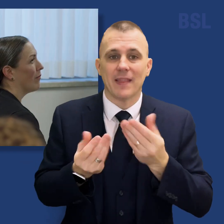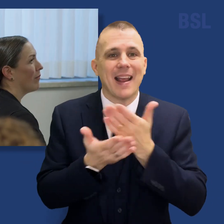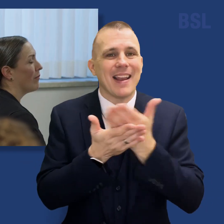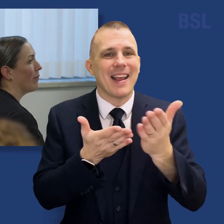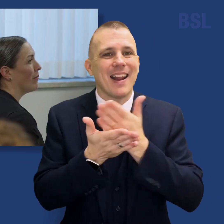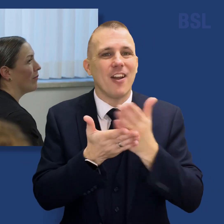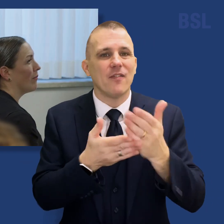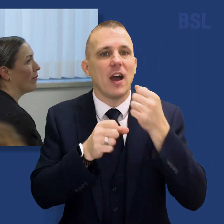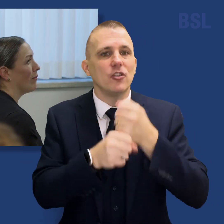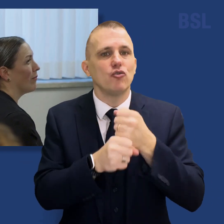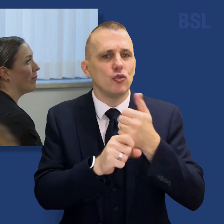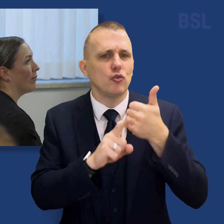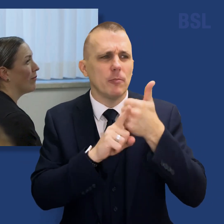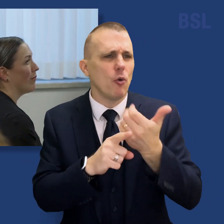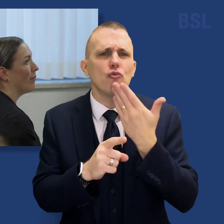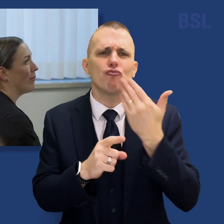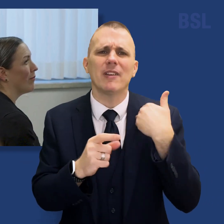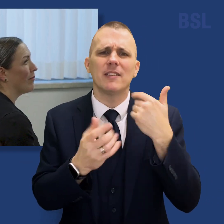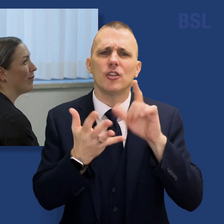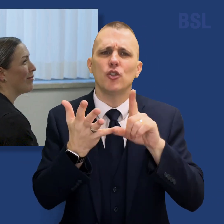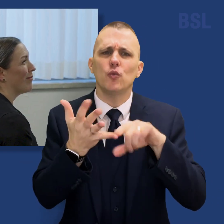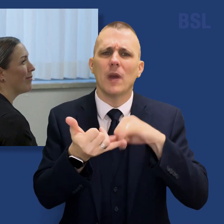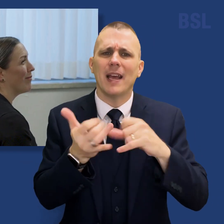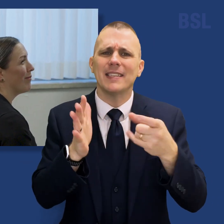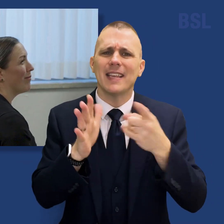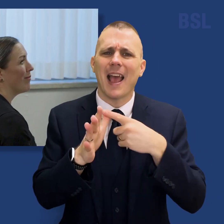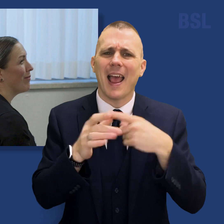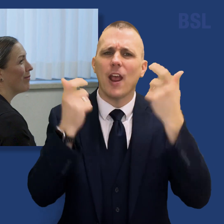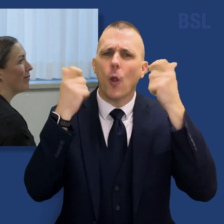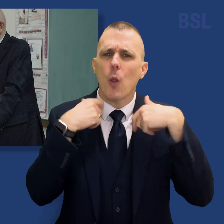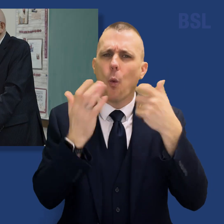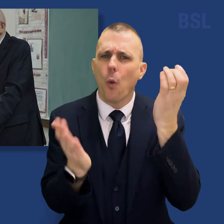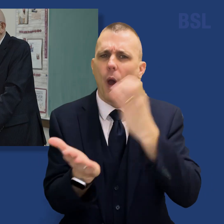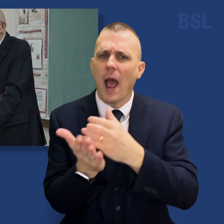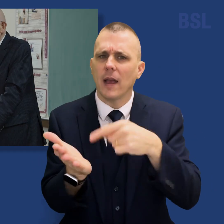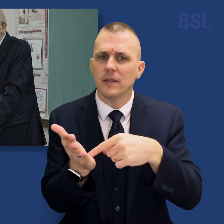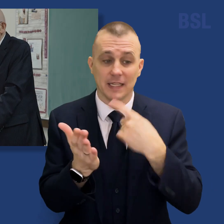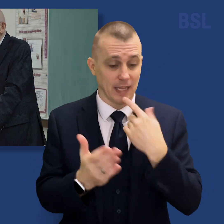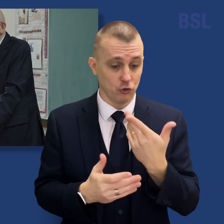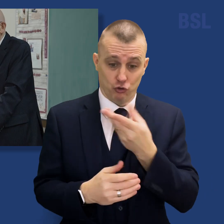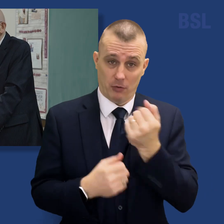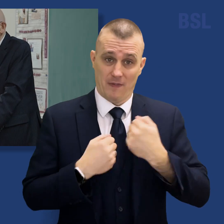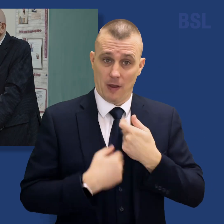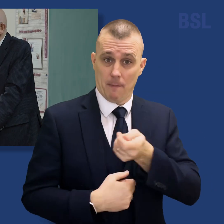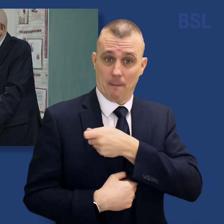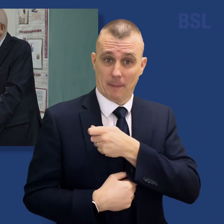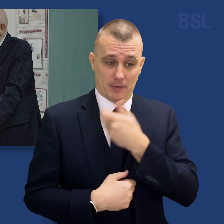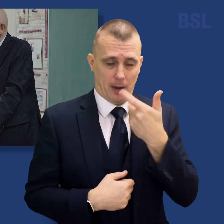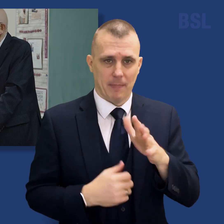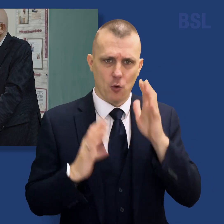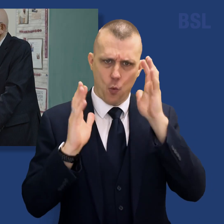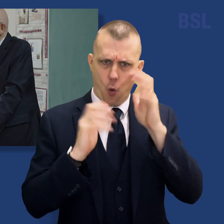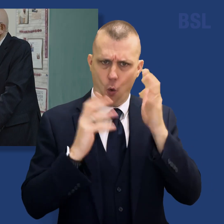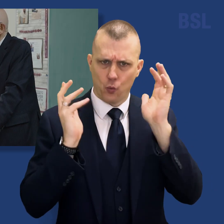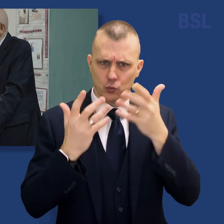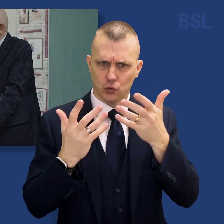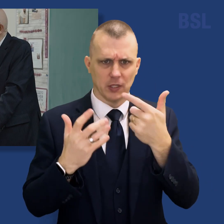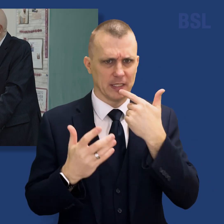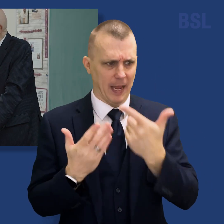Church's support for recent U.S. legislation. Some of our members have expressed concerns that the new